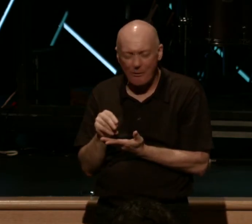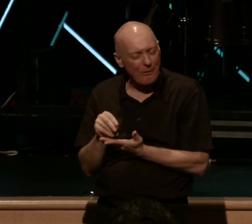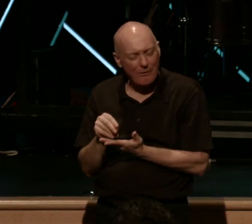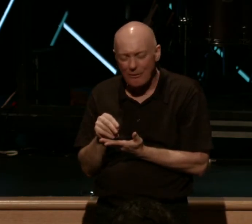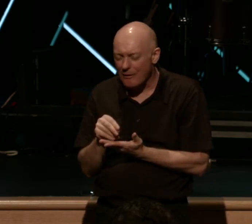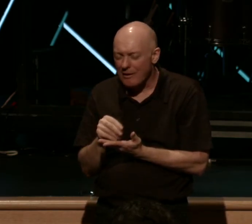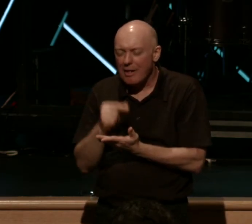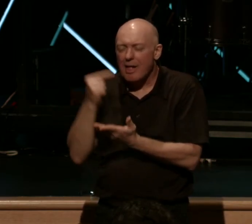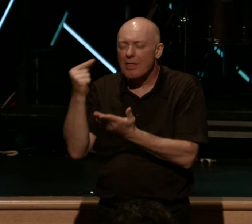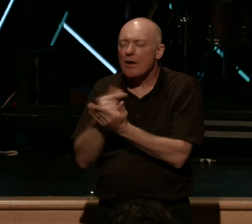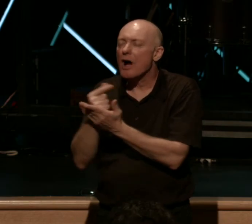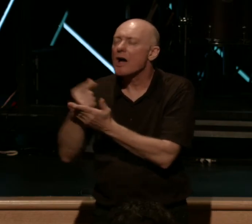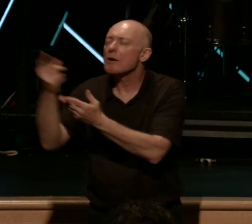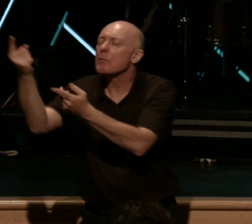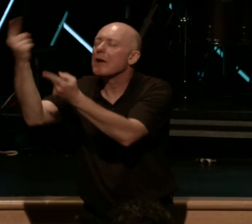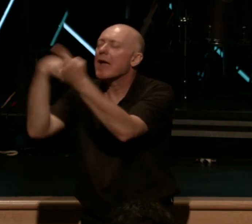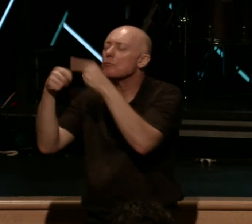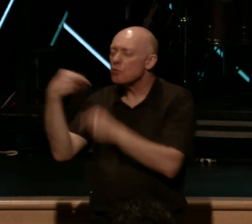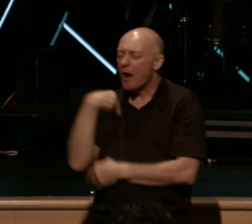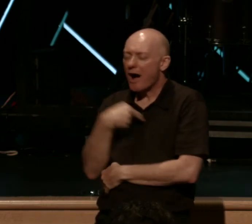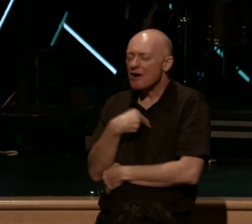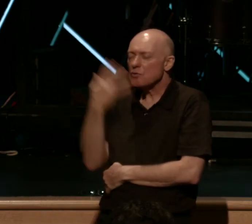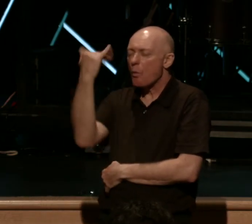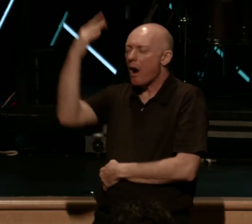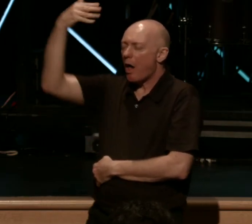gospel came to us because it was heading to someone else.